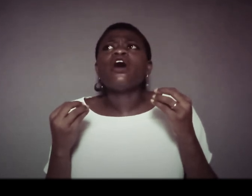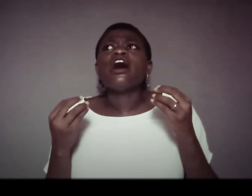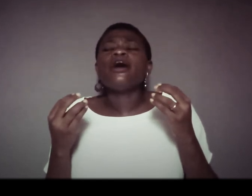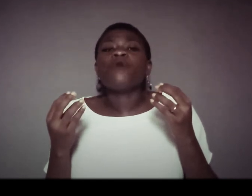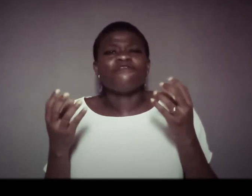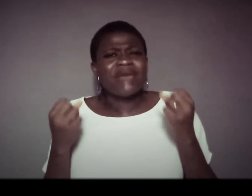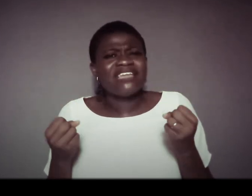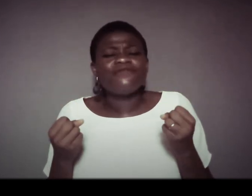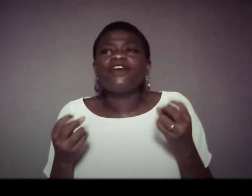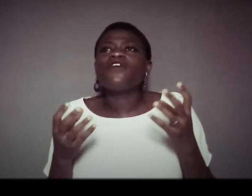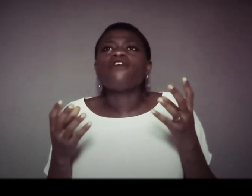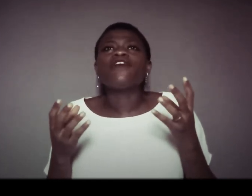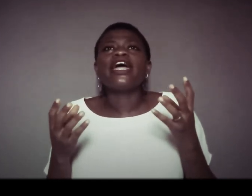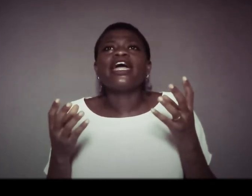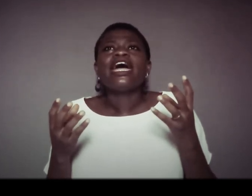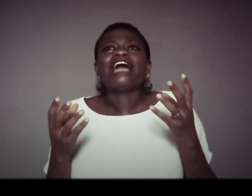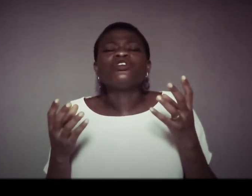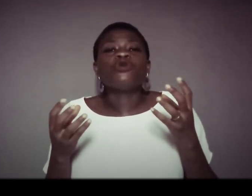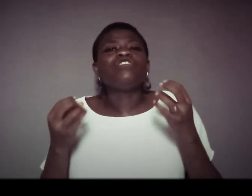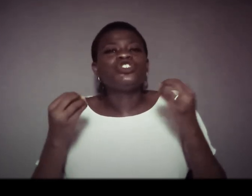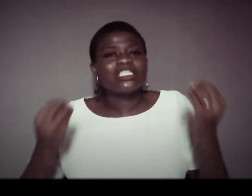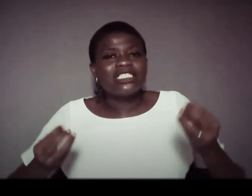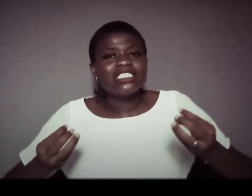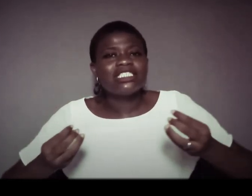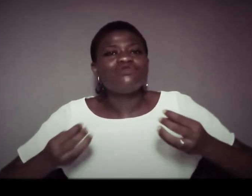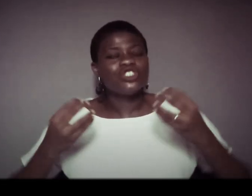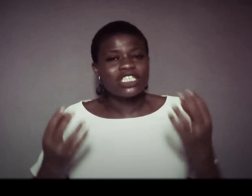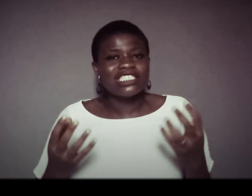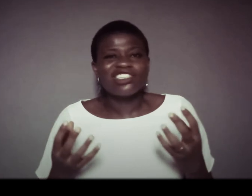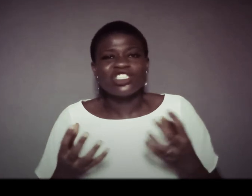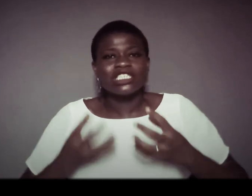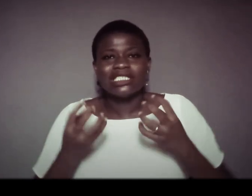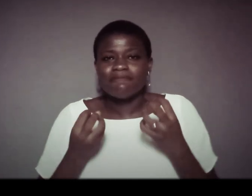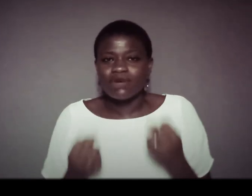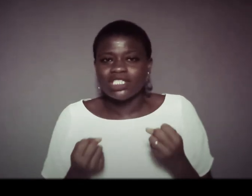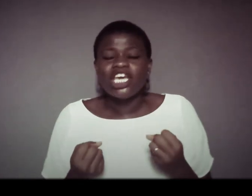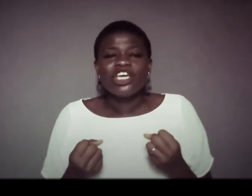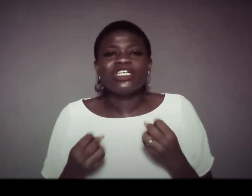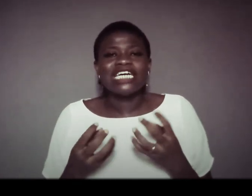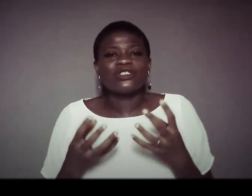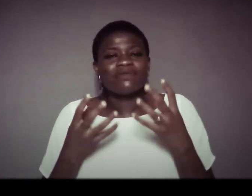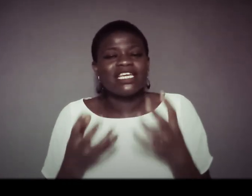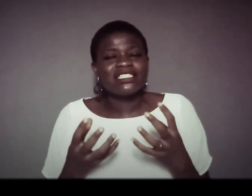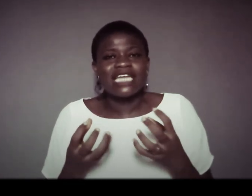of men favor of a i don't know resources resources not just the money you know there are some things that